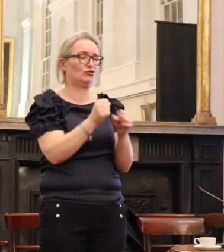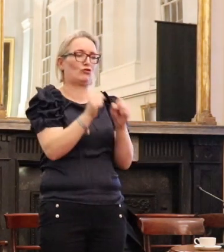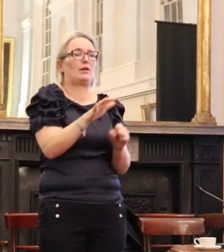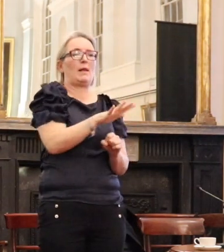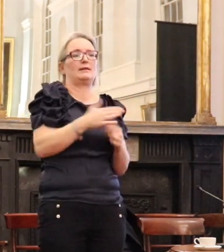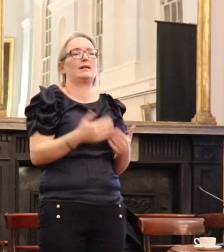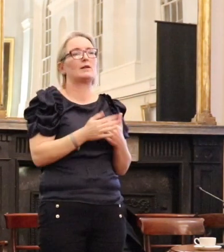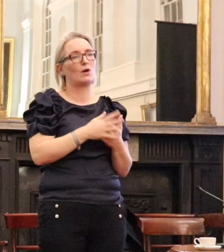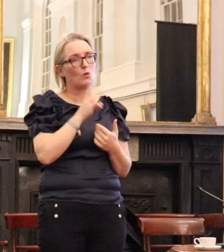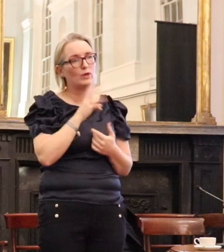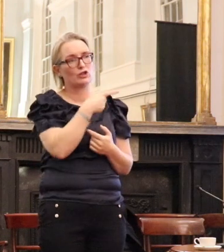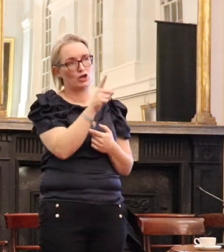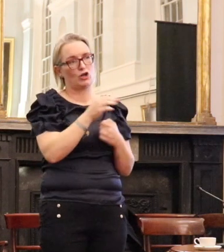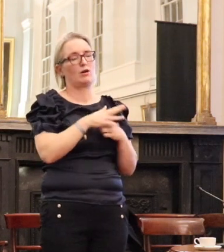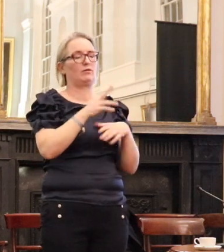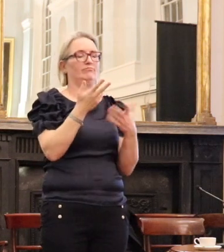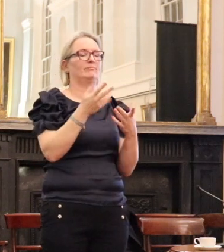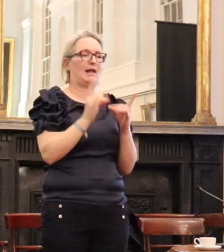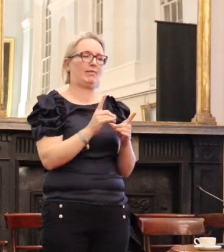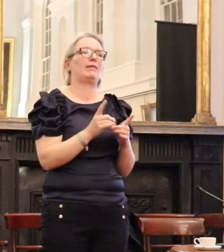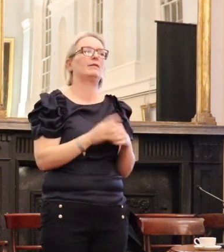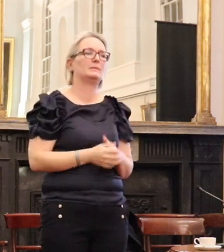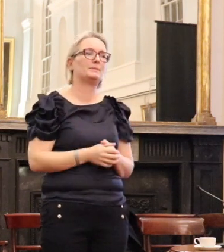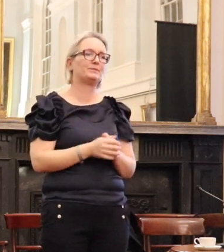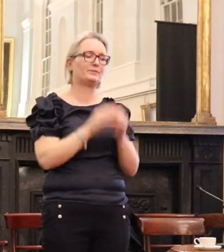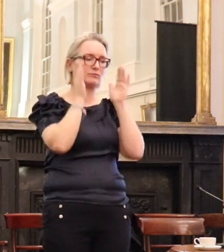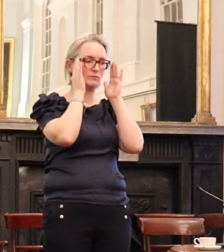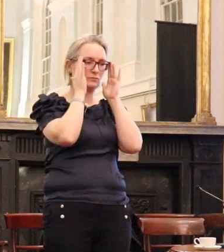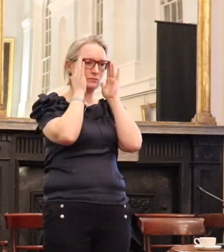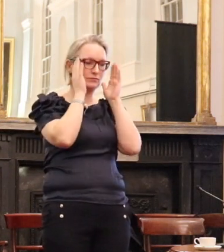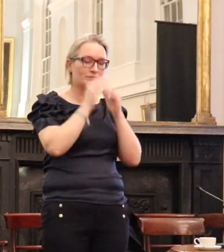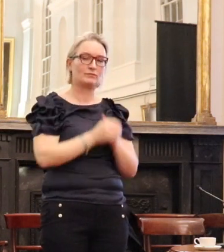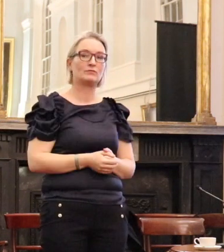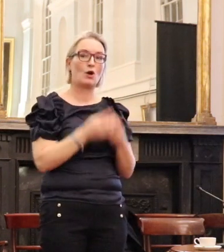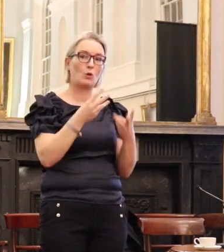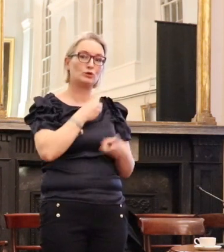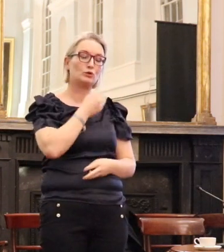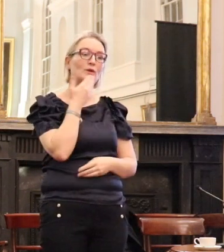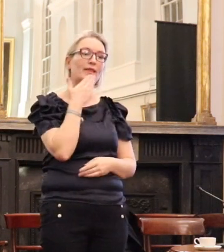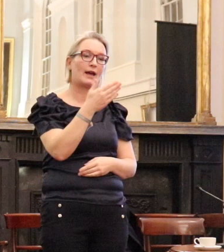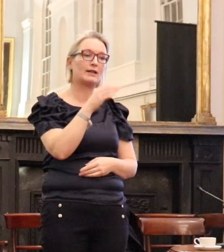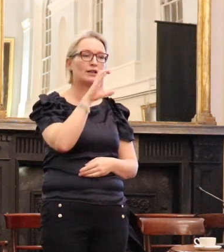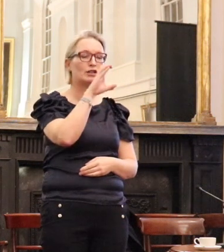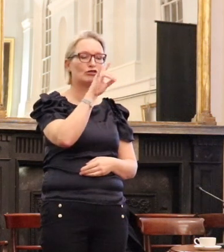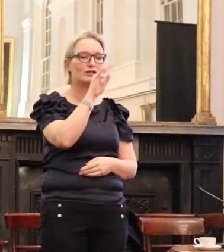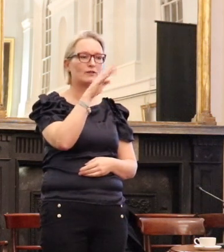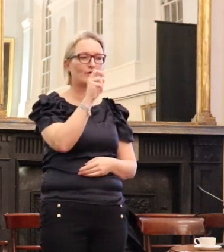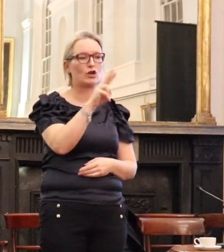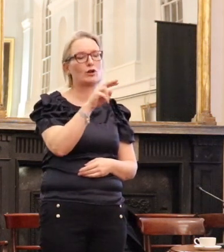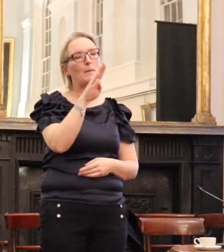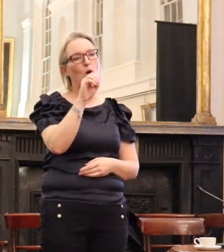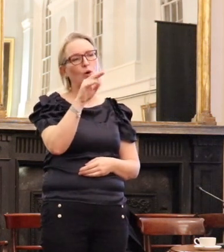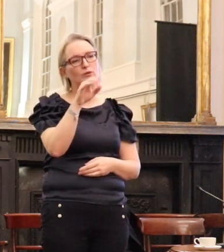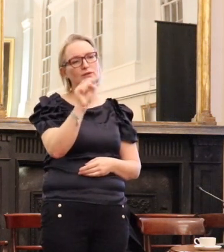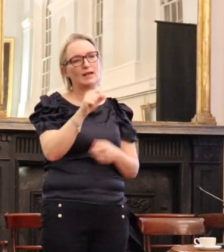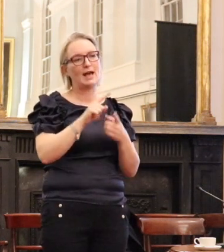now and we wish her a very speedy recovery. I want to thank Christopher Blows and Caroline Smith and Julie